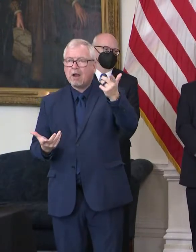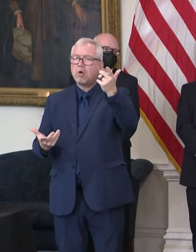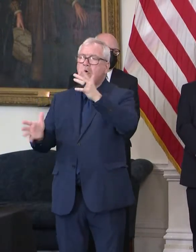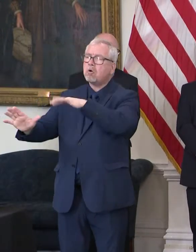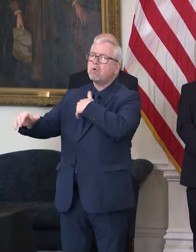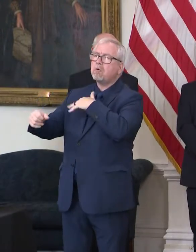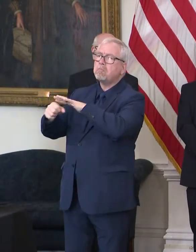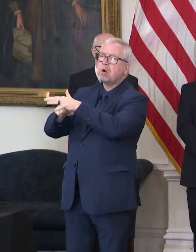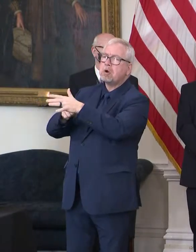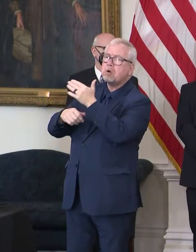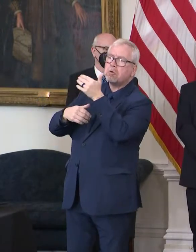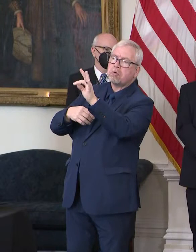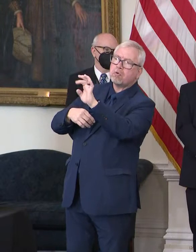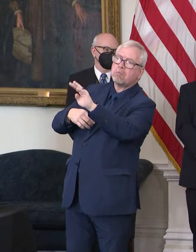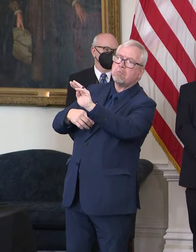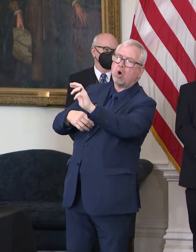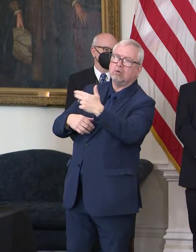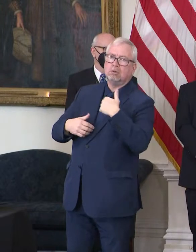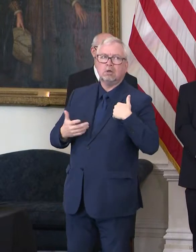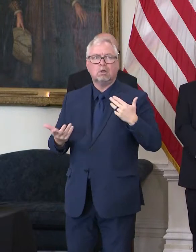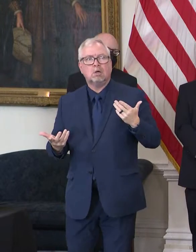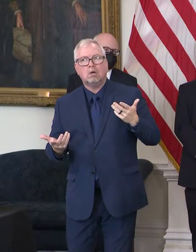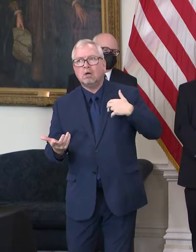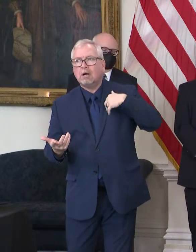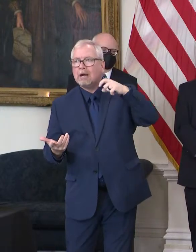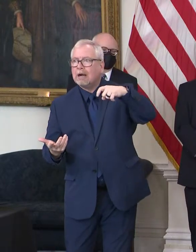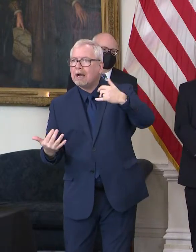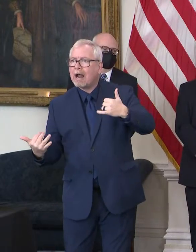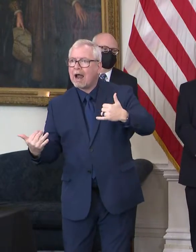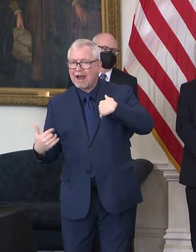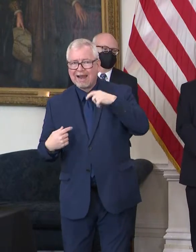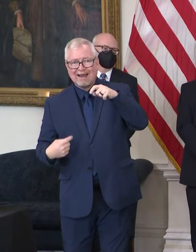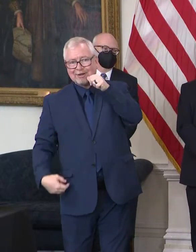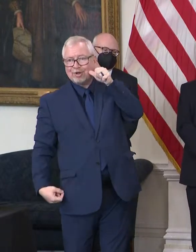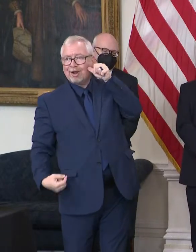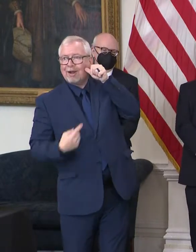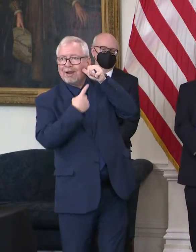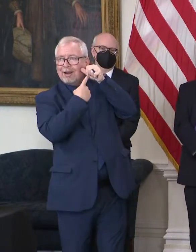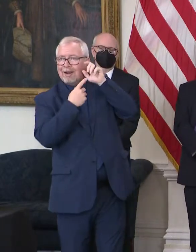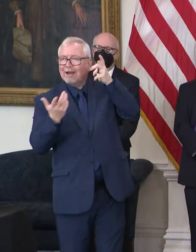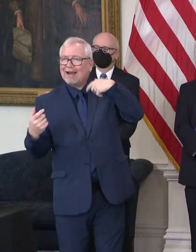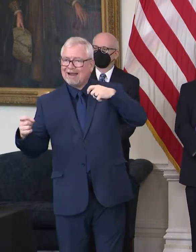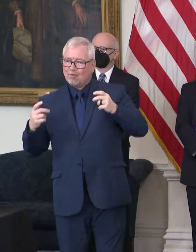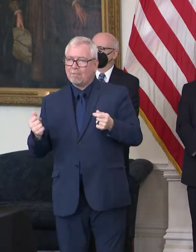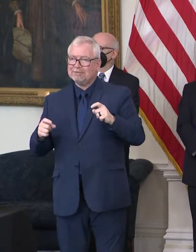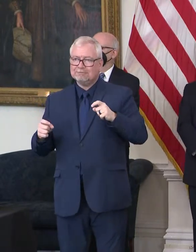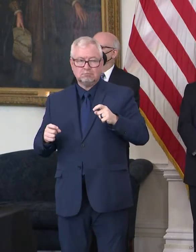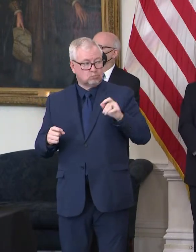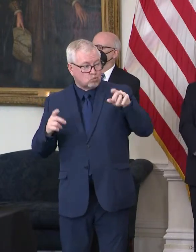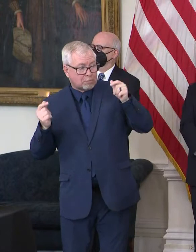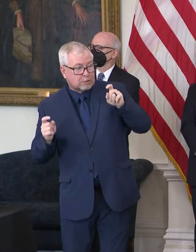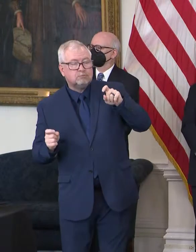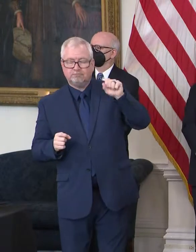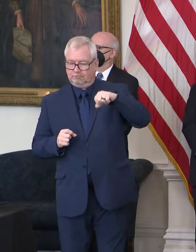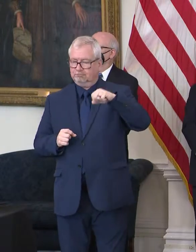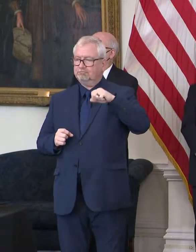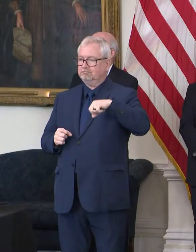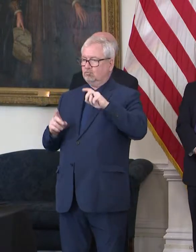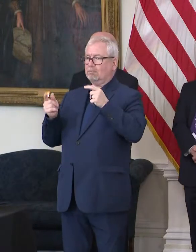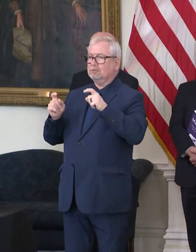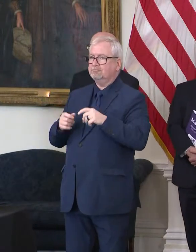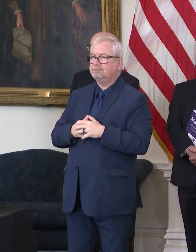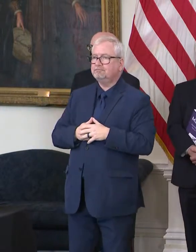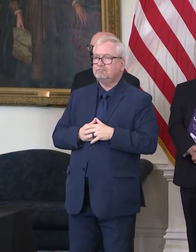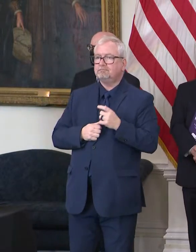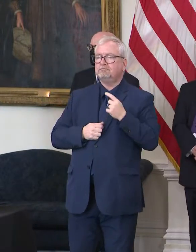February and March, but, you we needed them yesterday. Rapid tests. Yeah. If you could go back to the budget for a